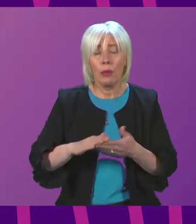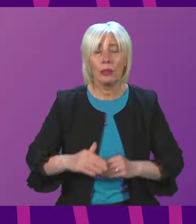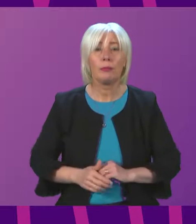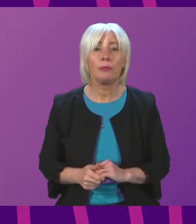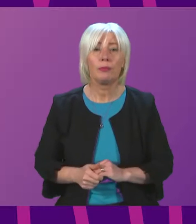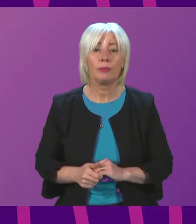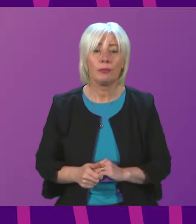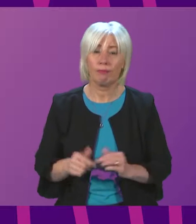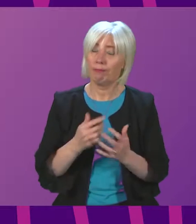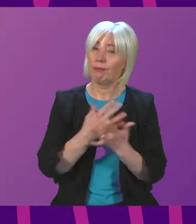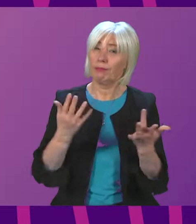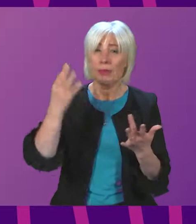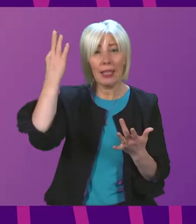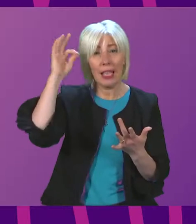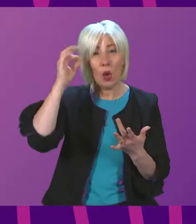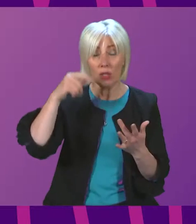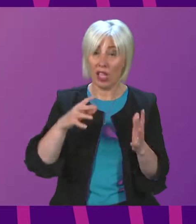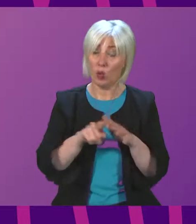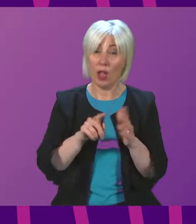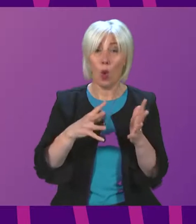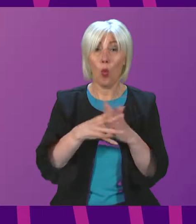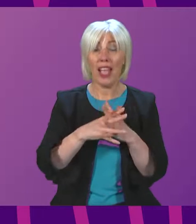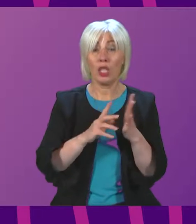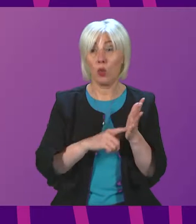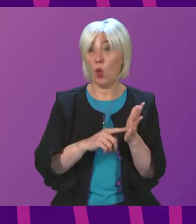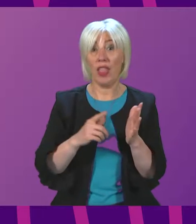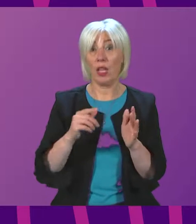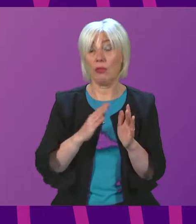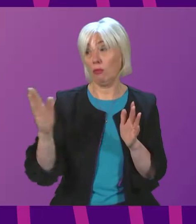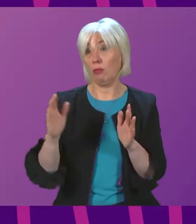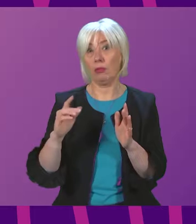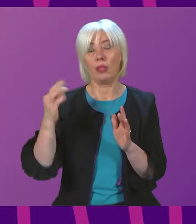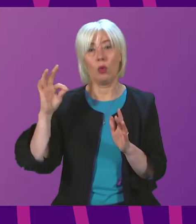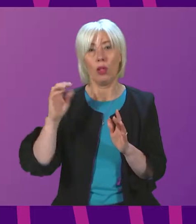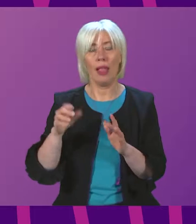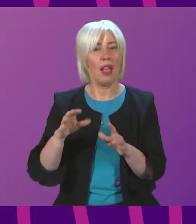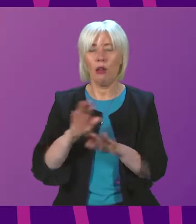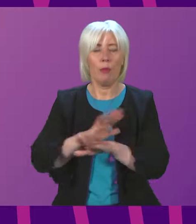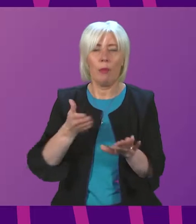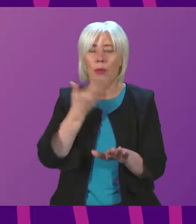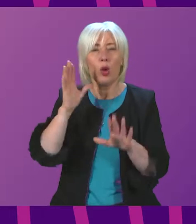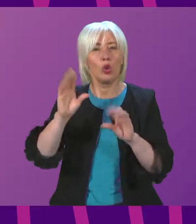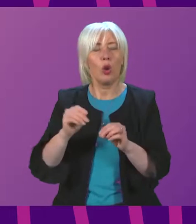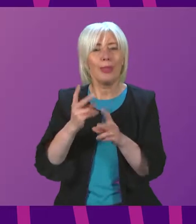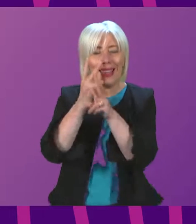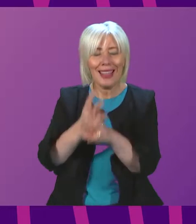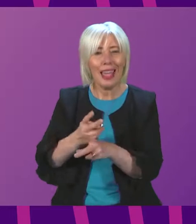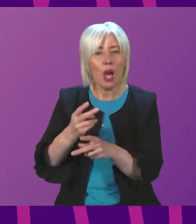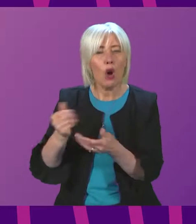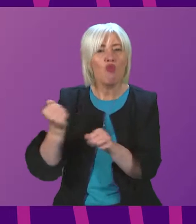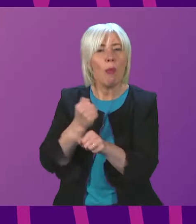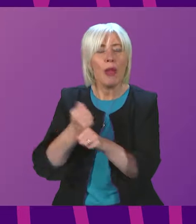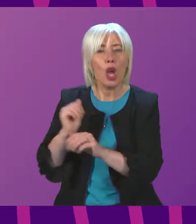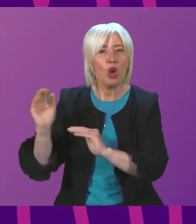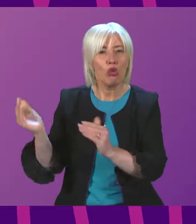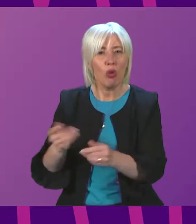Many local authorities, including West London Council, have removed care and repair services. Some constituents tell me